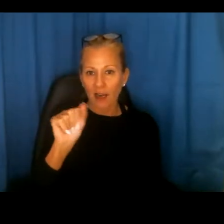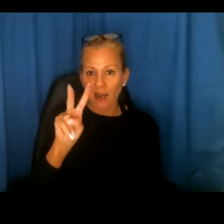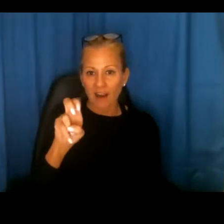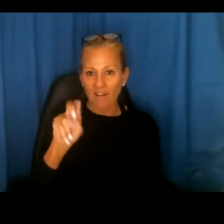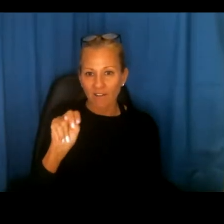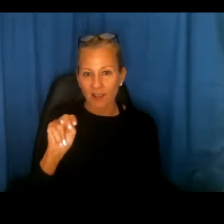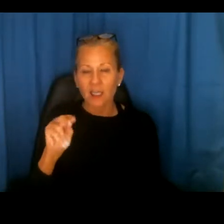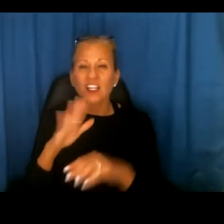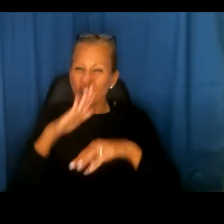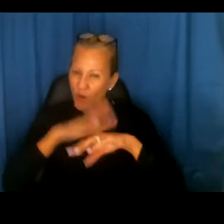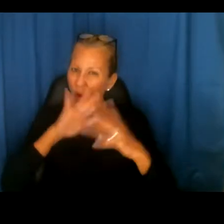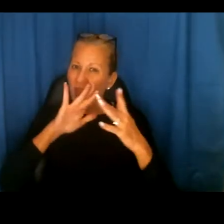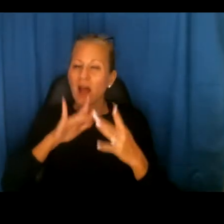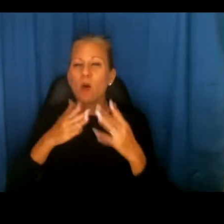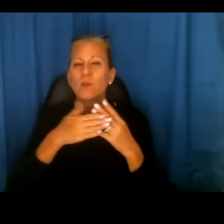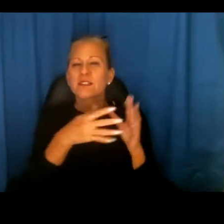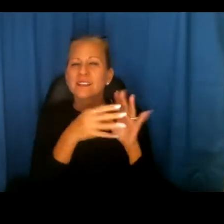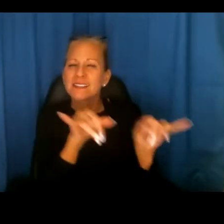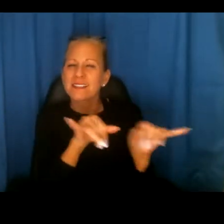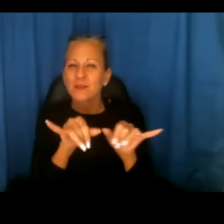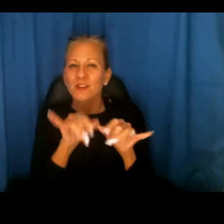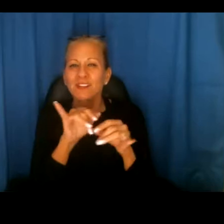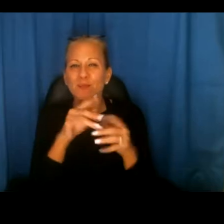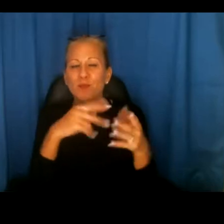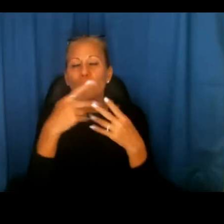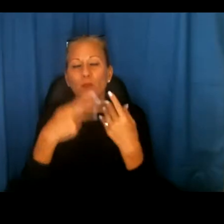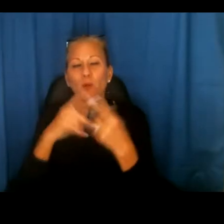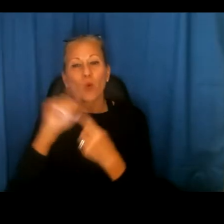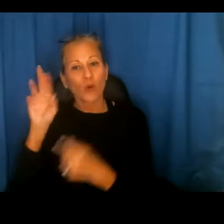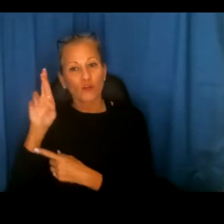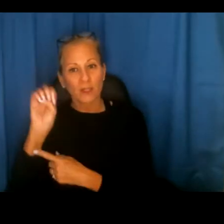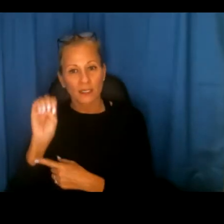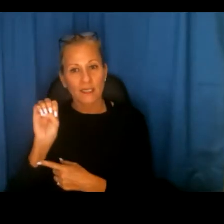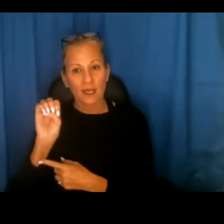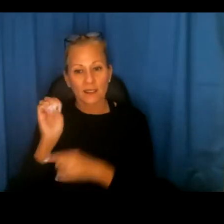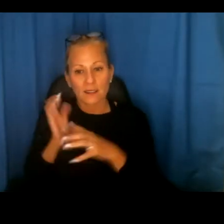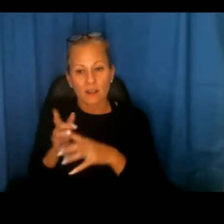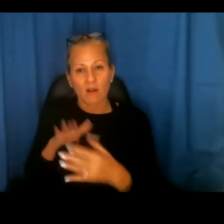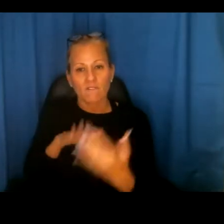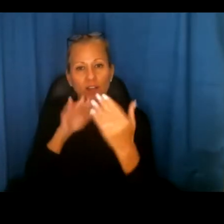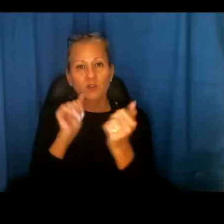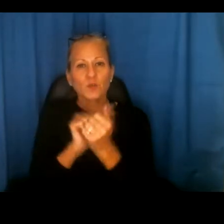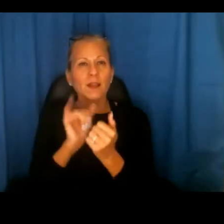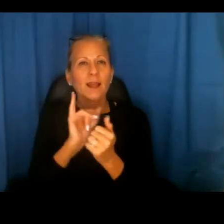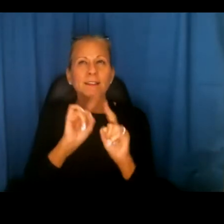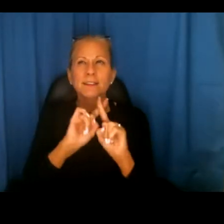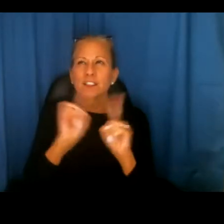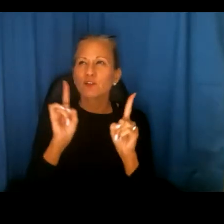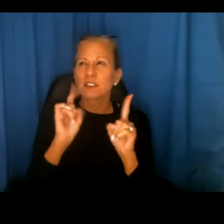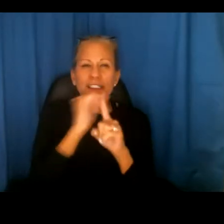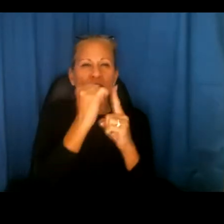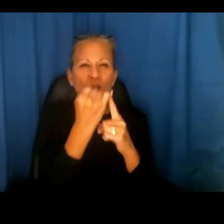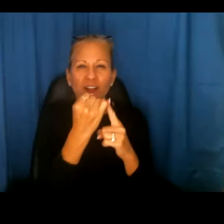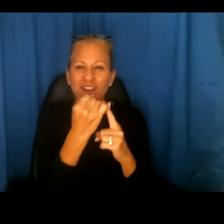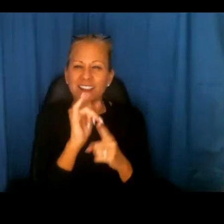simulation program where real estate agents, uh, are faced with different, uh, situations